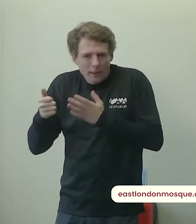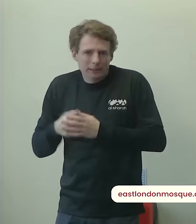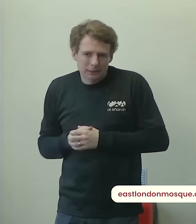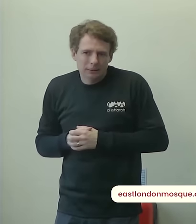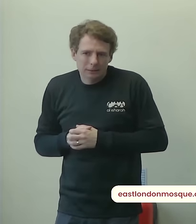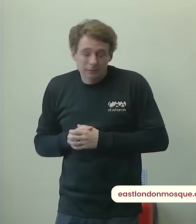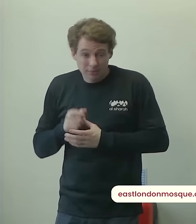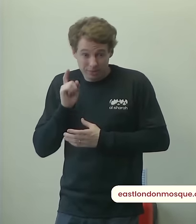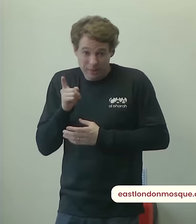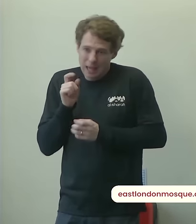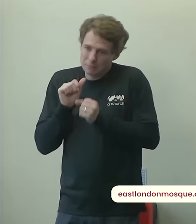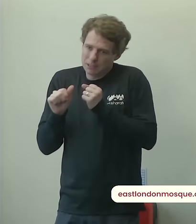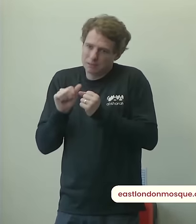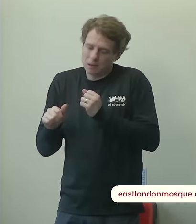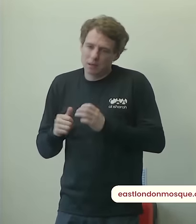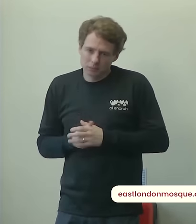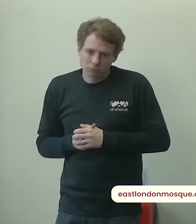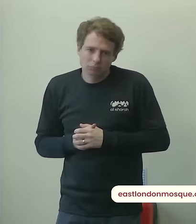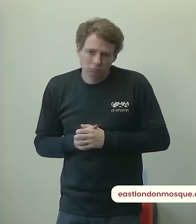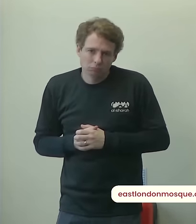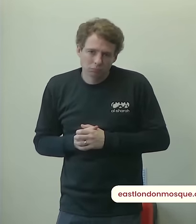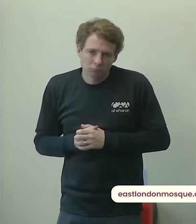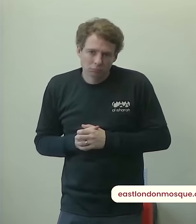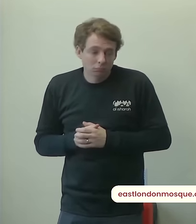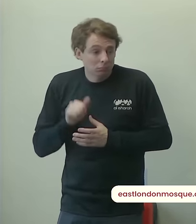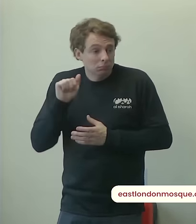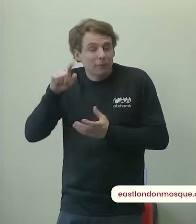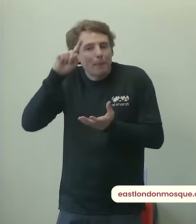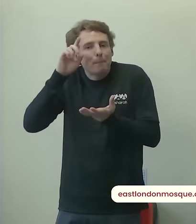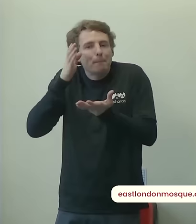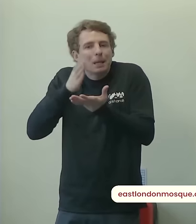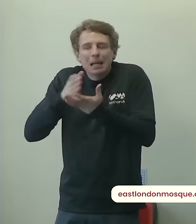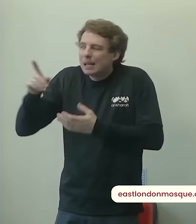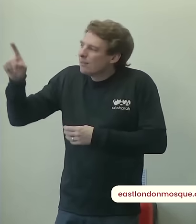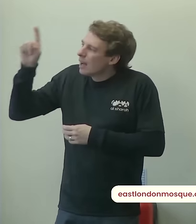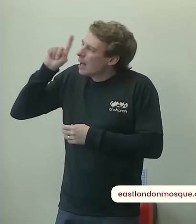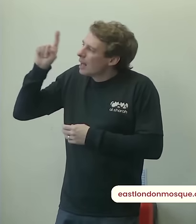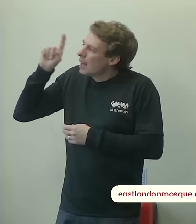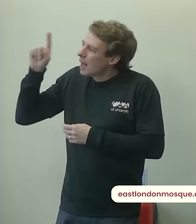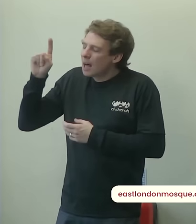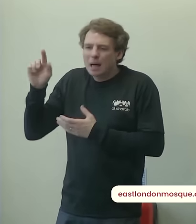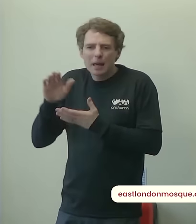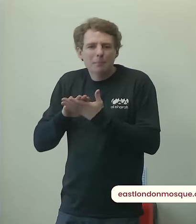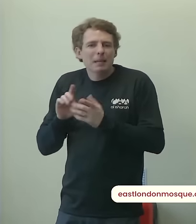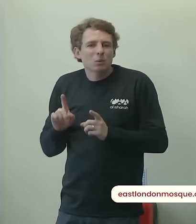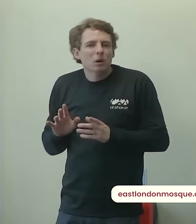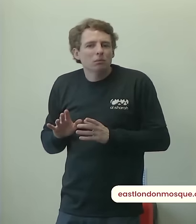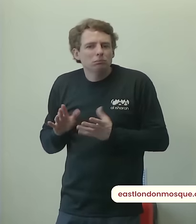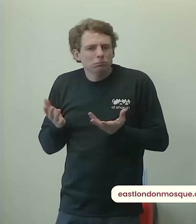better but part of my belief in allah is i don't know if there is anyone better or not i need to ask